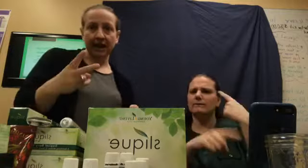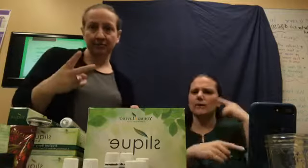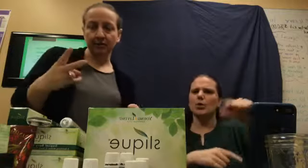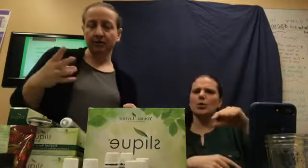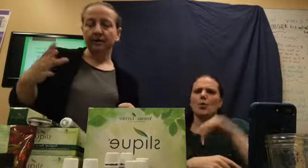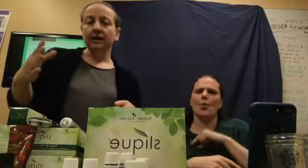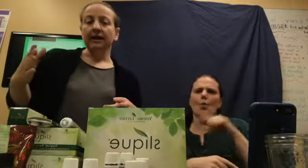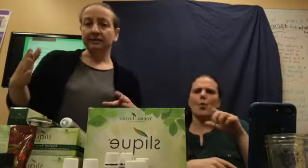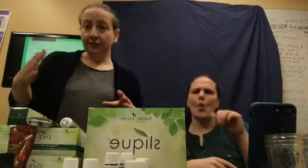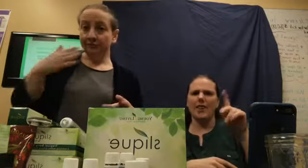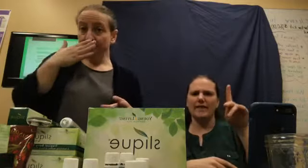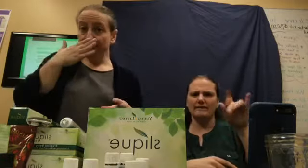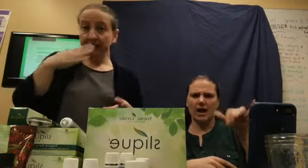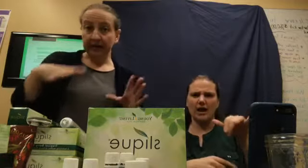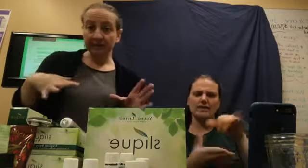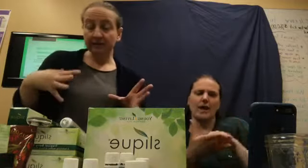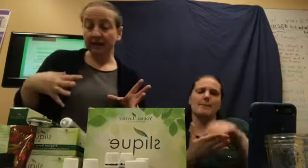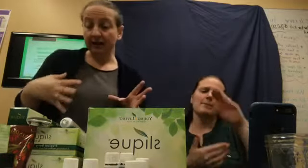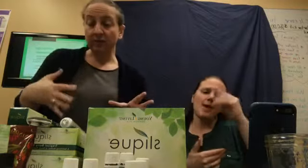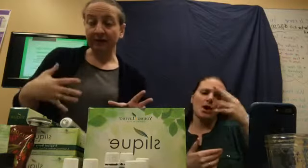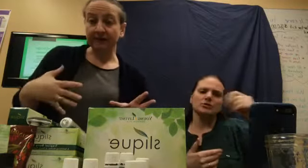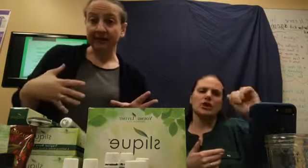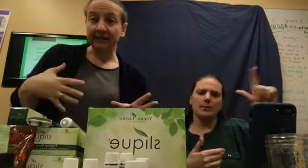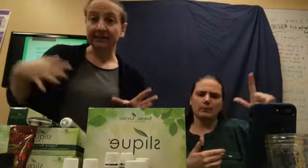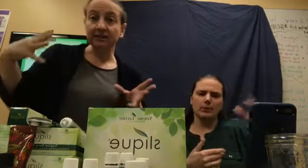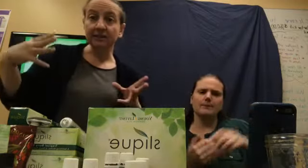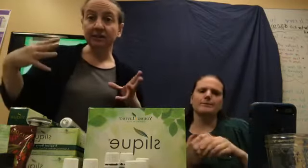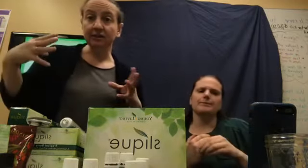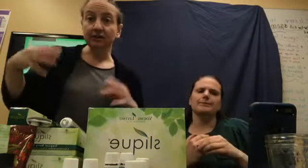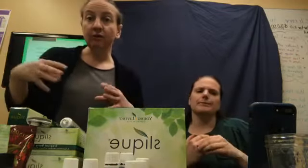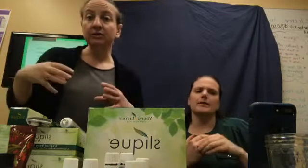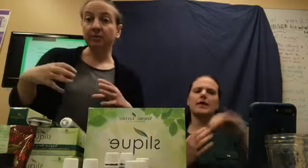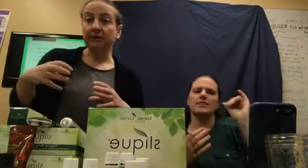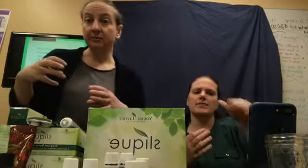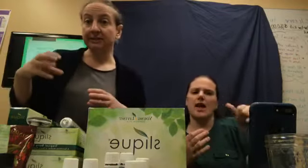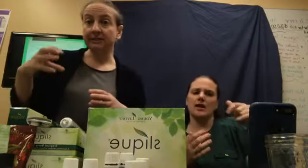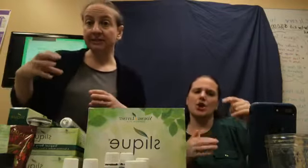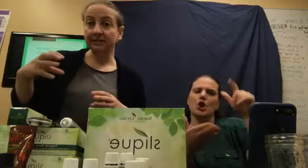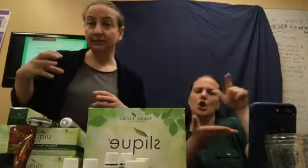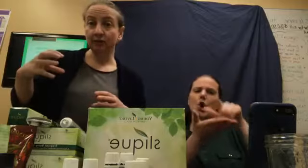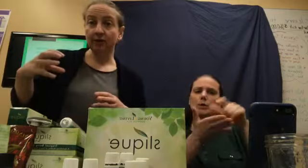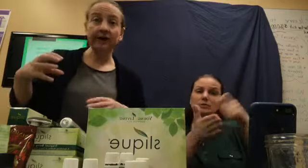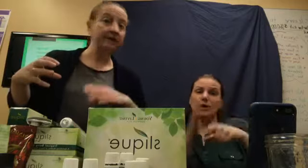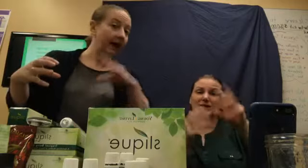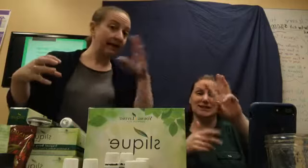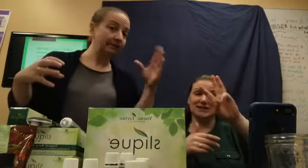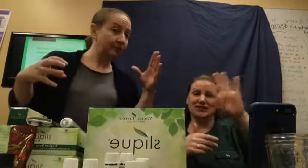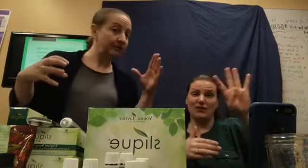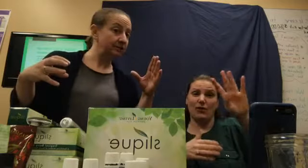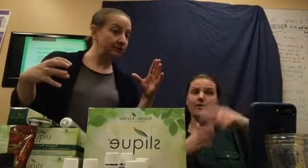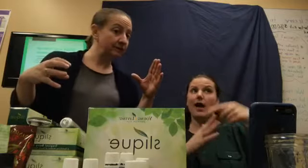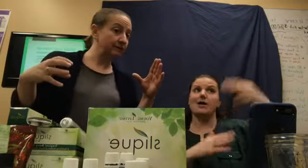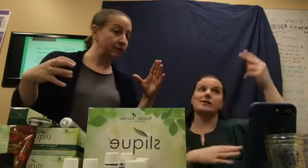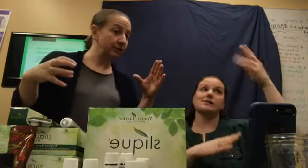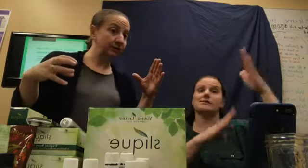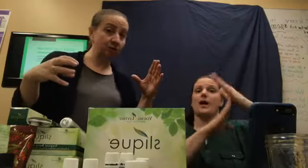April. And, so, that qualifying kit. The lowest price one is $64. And, the highest one is $342.